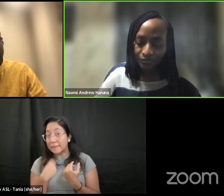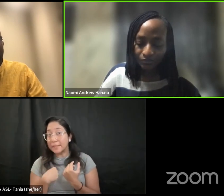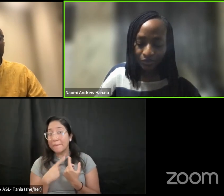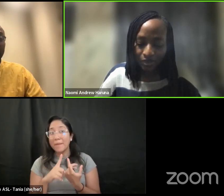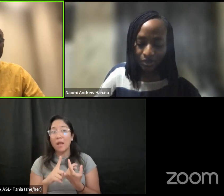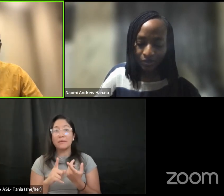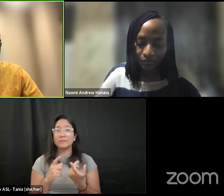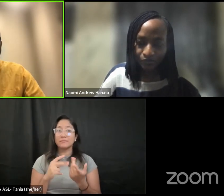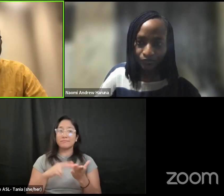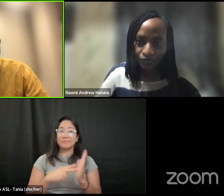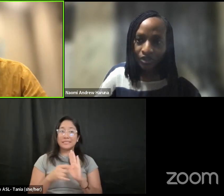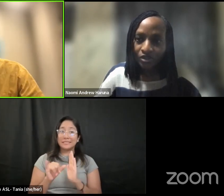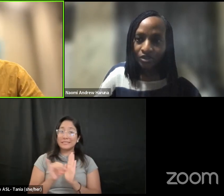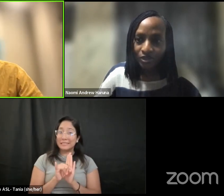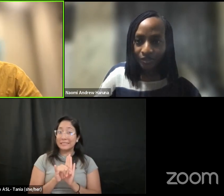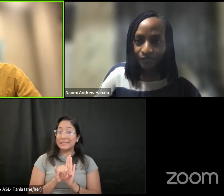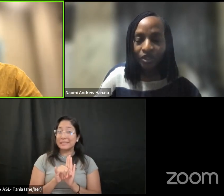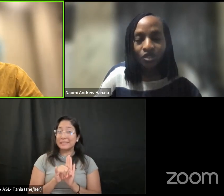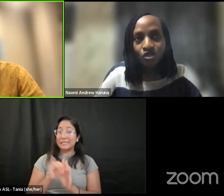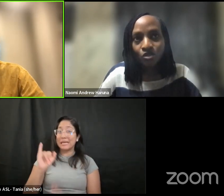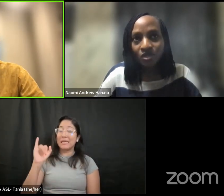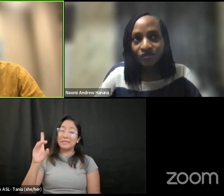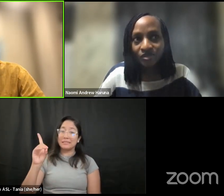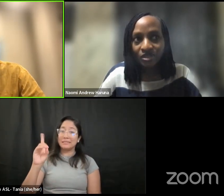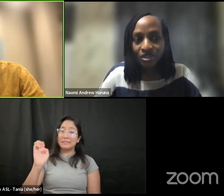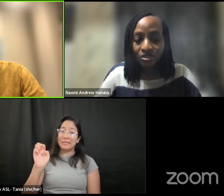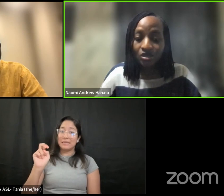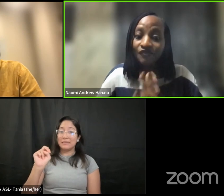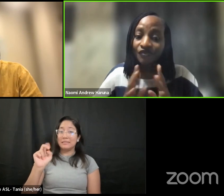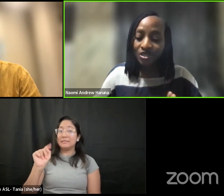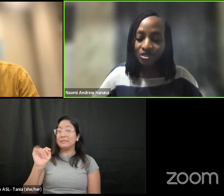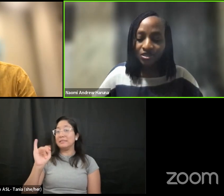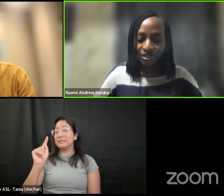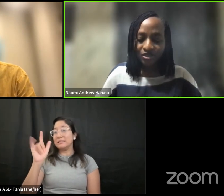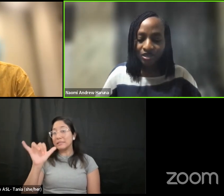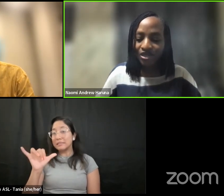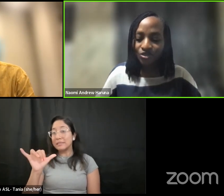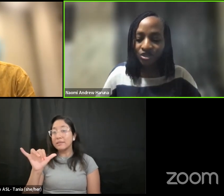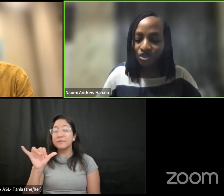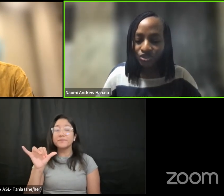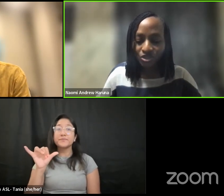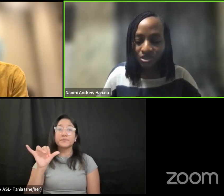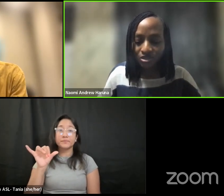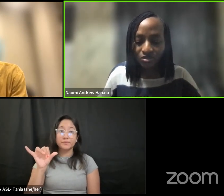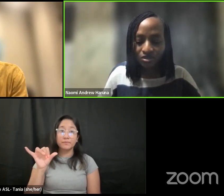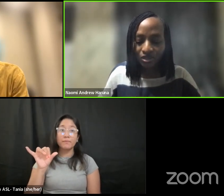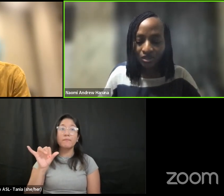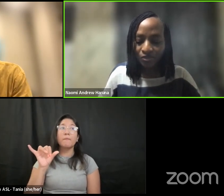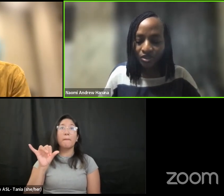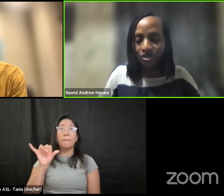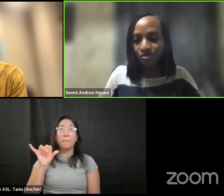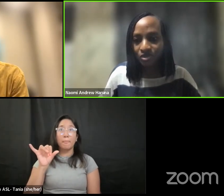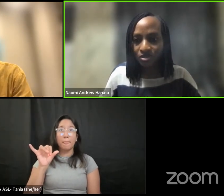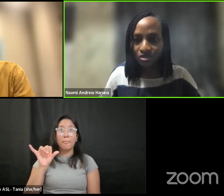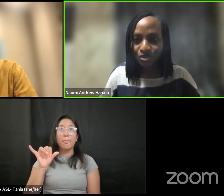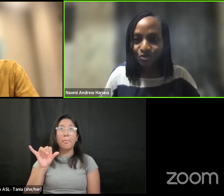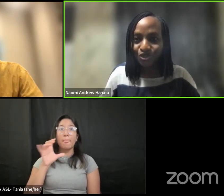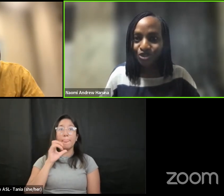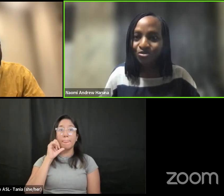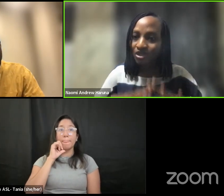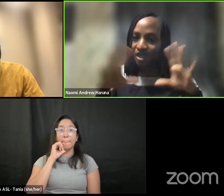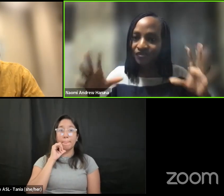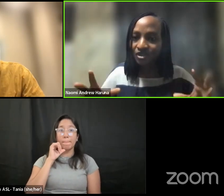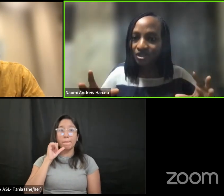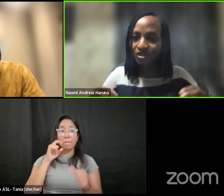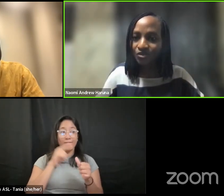identity identity yeah so one of the things the first thing actually not just um when it comes to